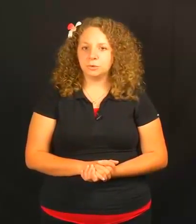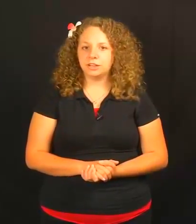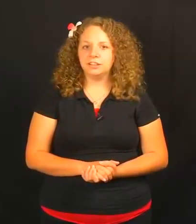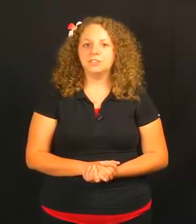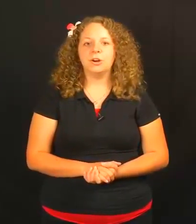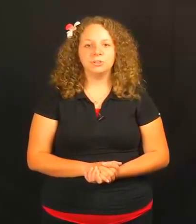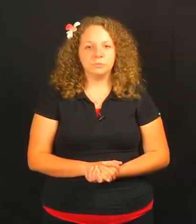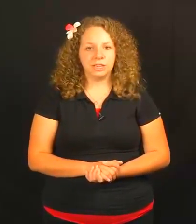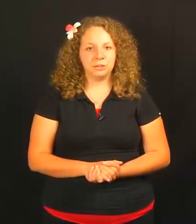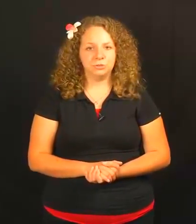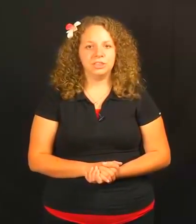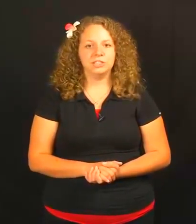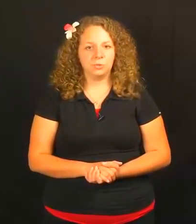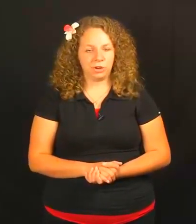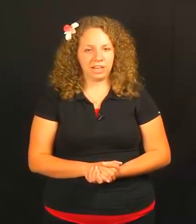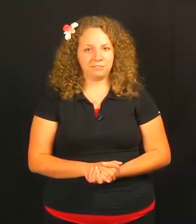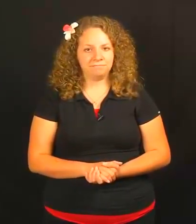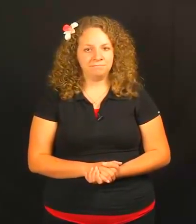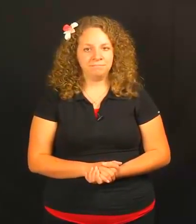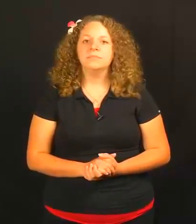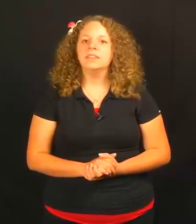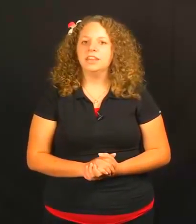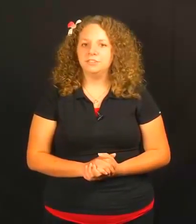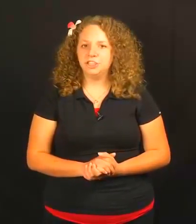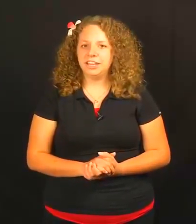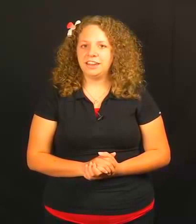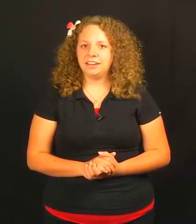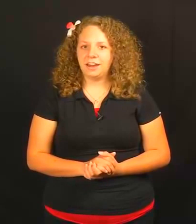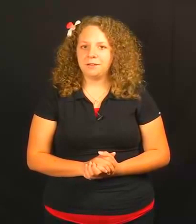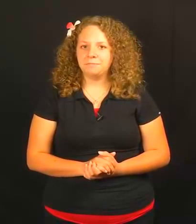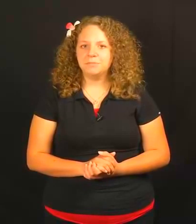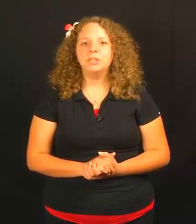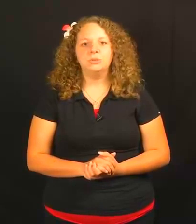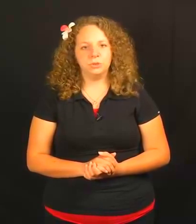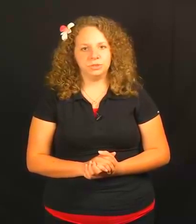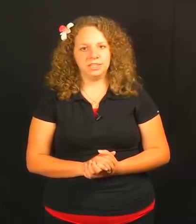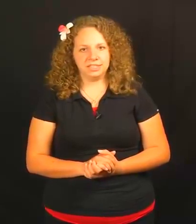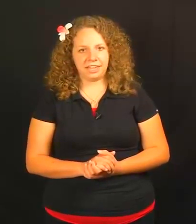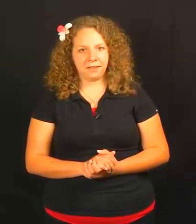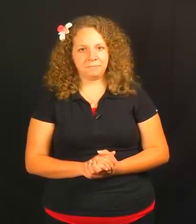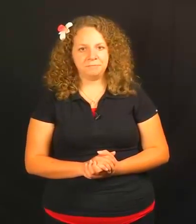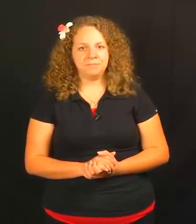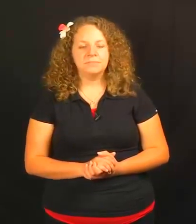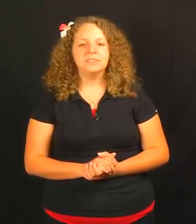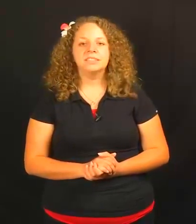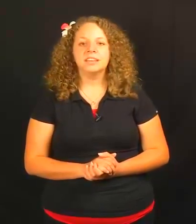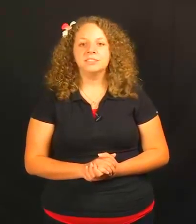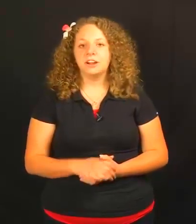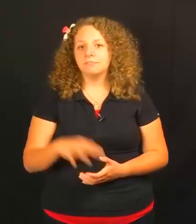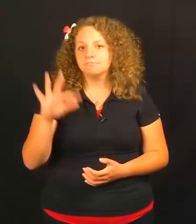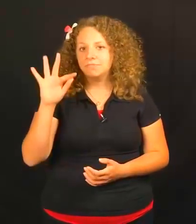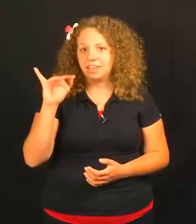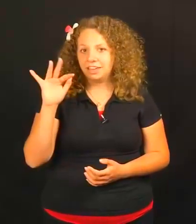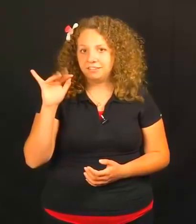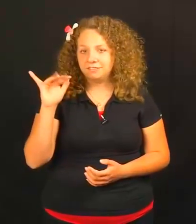one is also being used as a warning. IF SHE CAN'T COME, YOU LOSE THE TICKET. The signs are IF